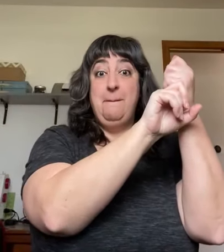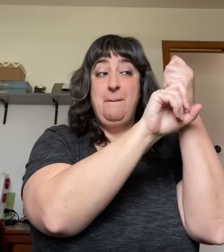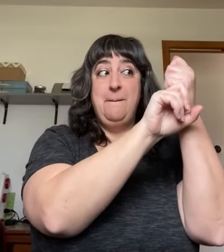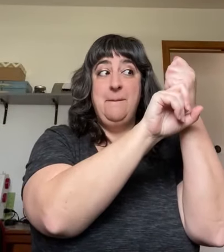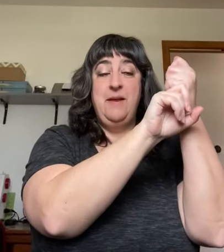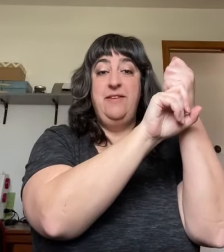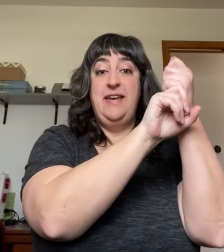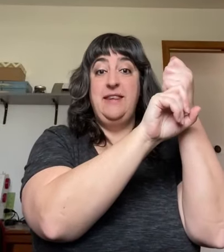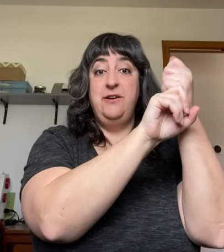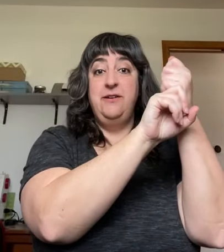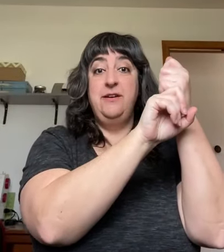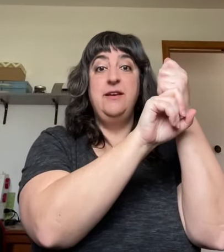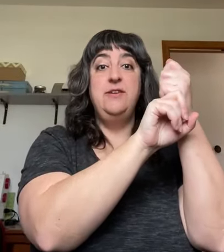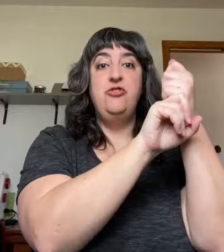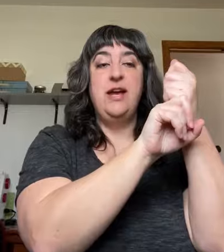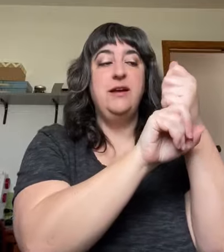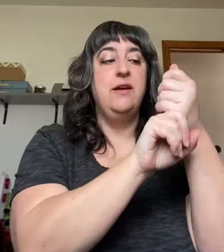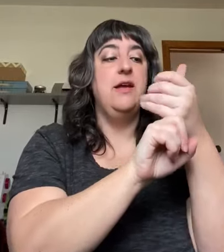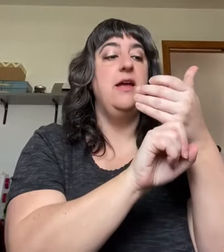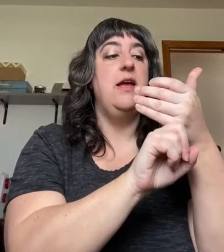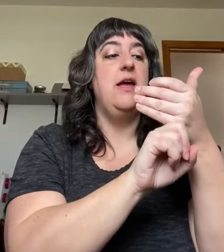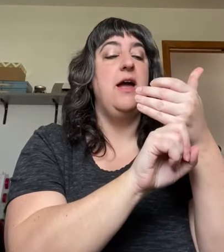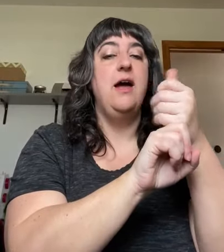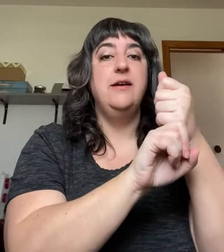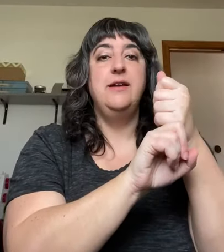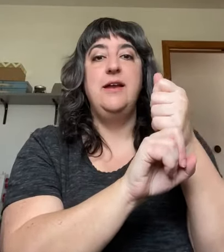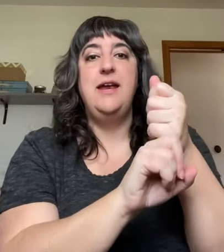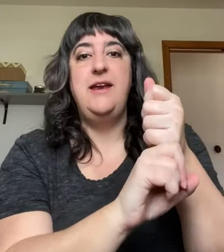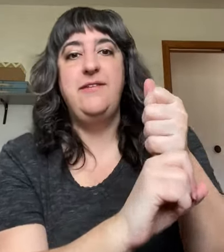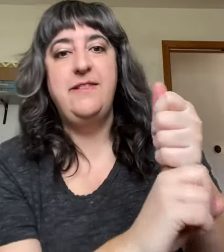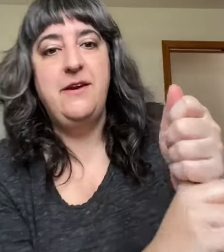Is he in there? Check. He's in there.